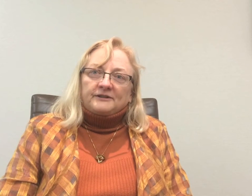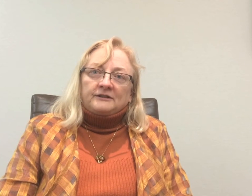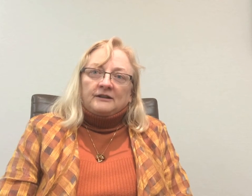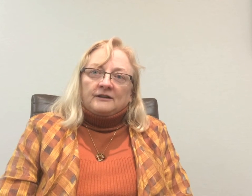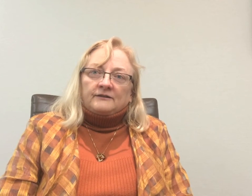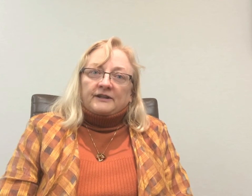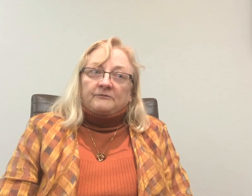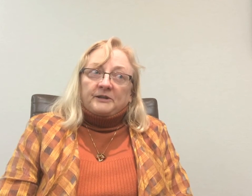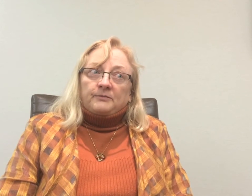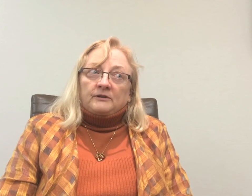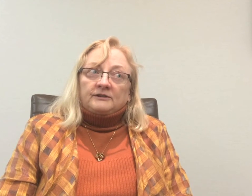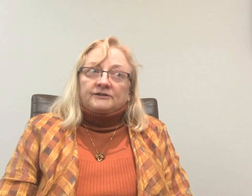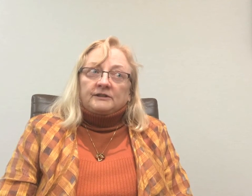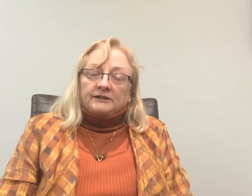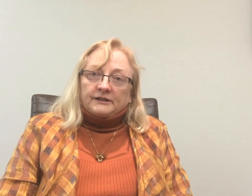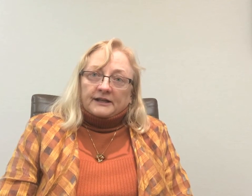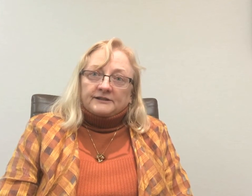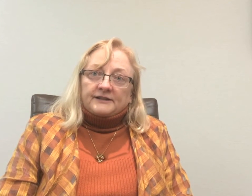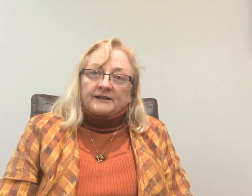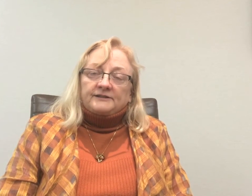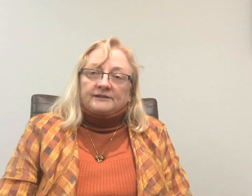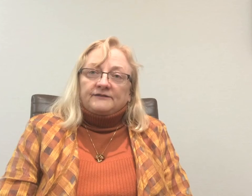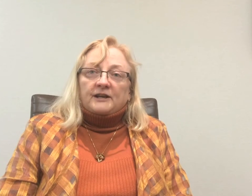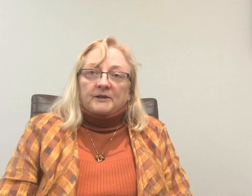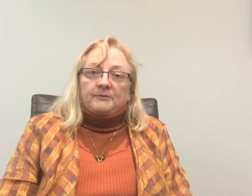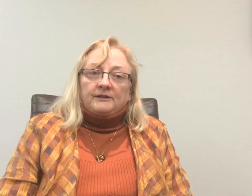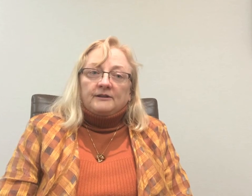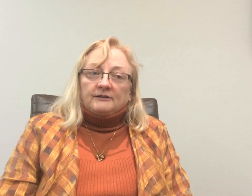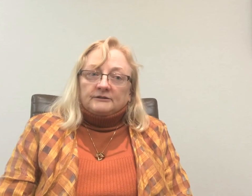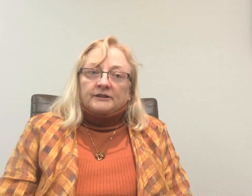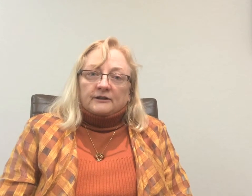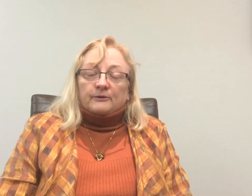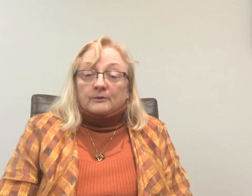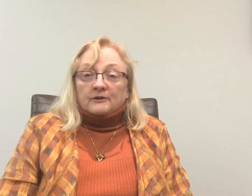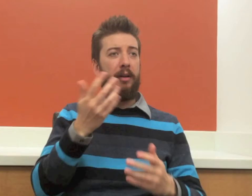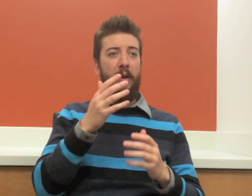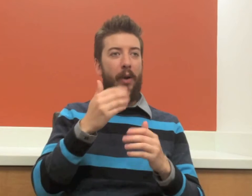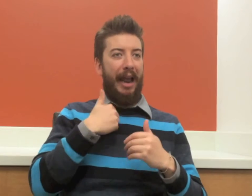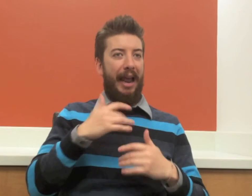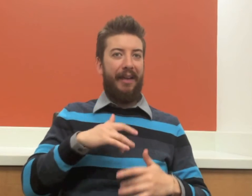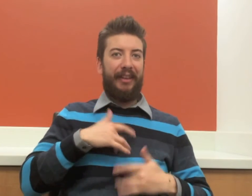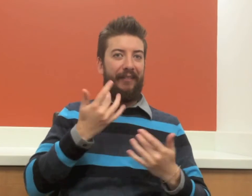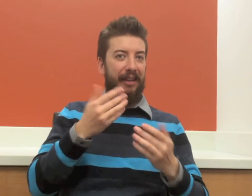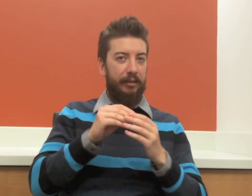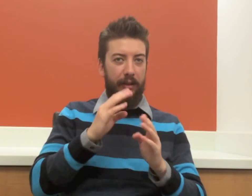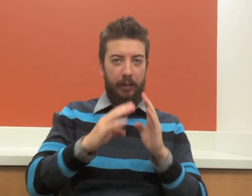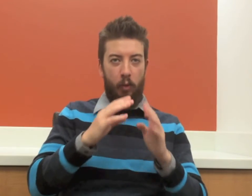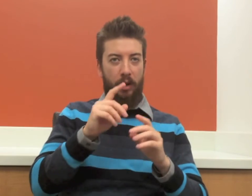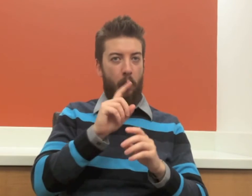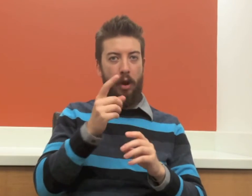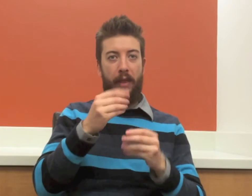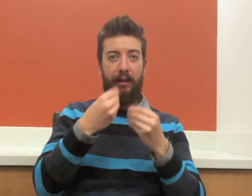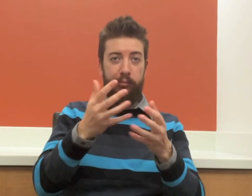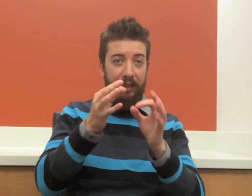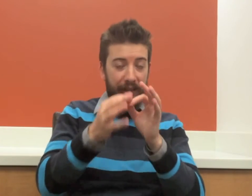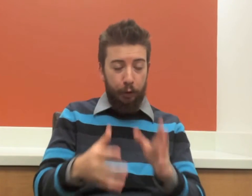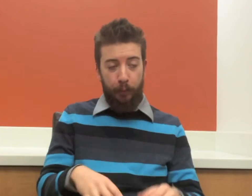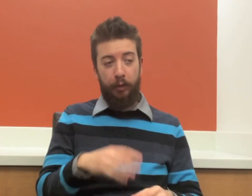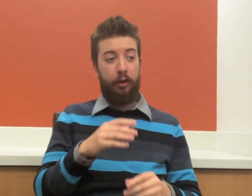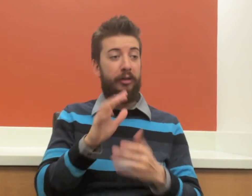of deaf people in the United States, if not maybe, you know, the world. There are events in the community that are